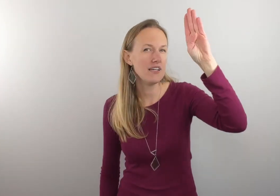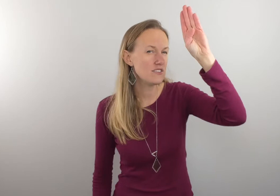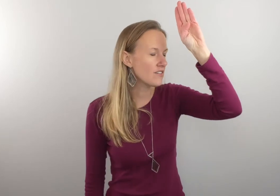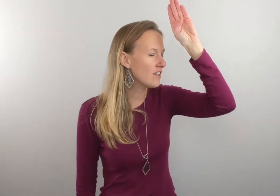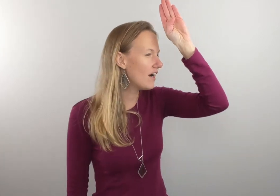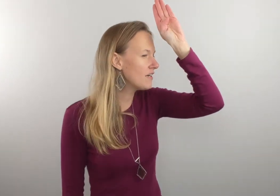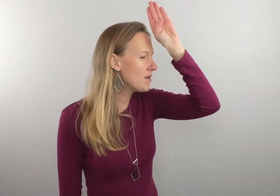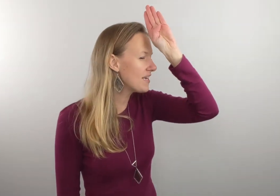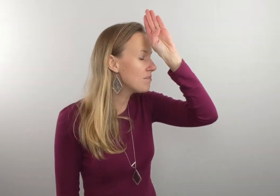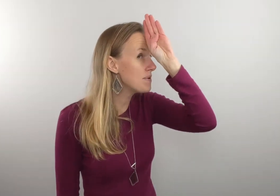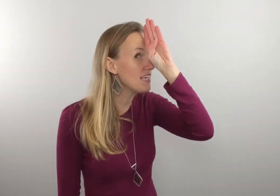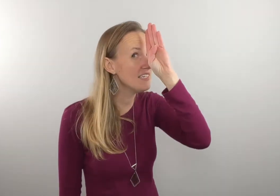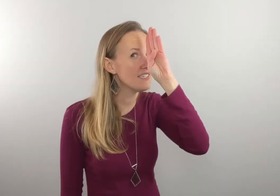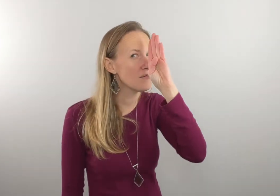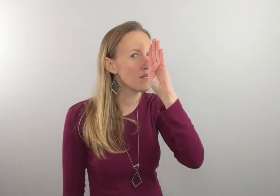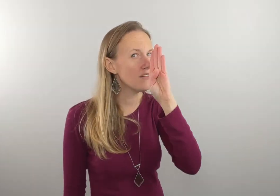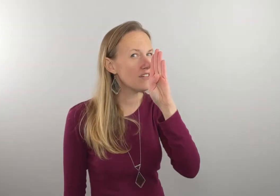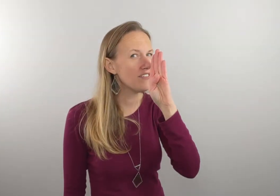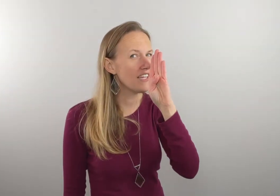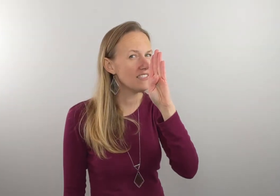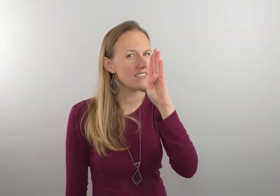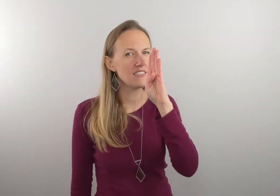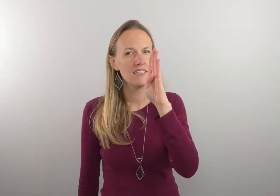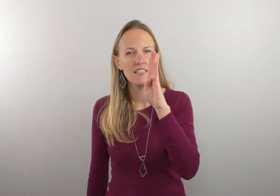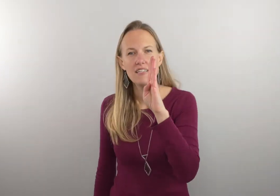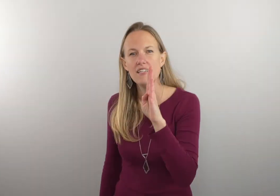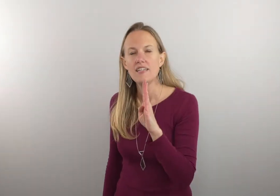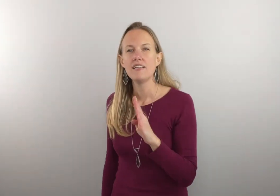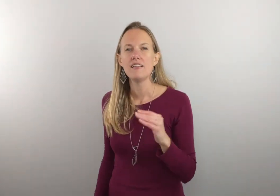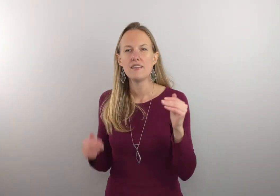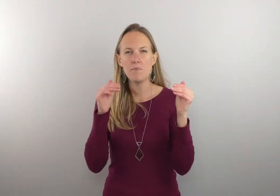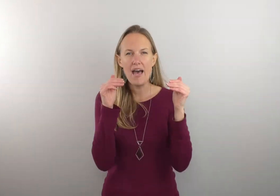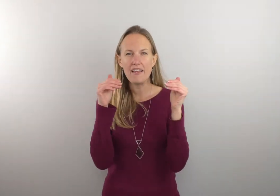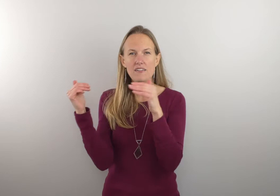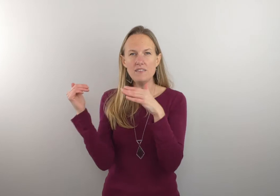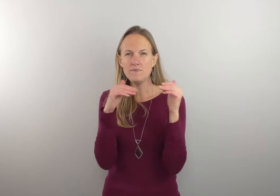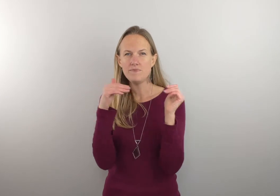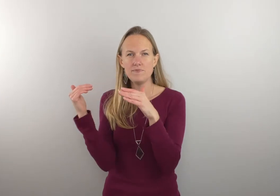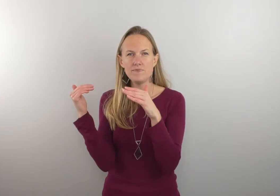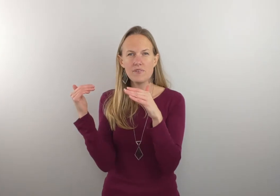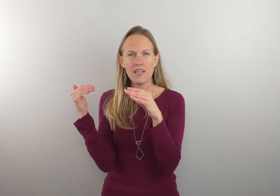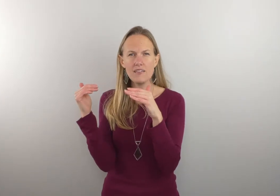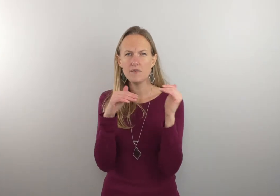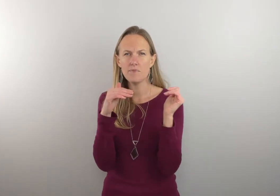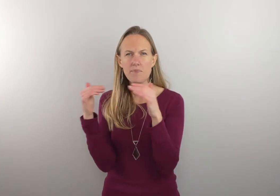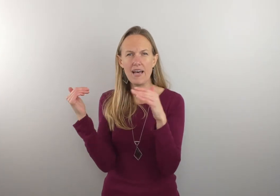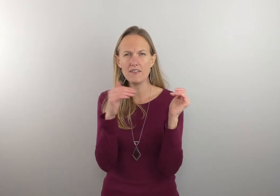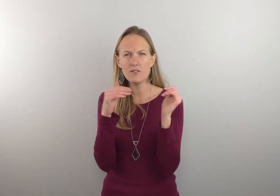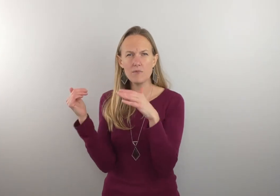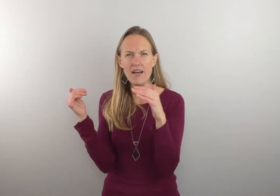so for God you're making a bead down the middle of your face the battle okay battle going back